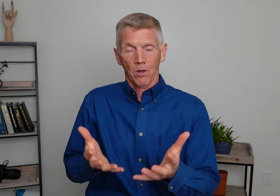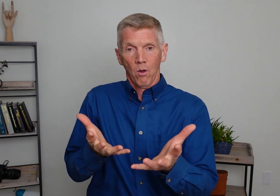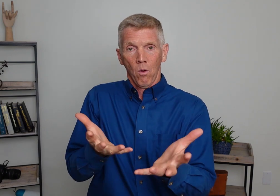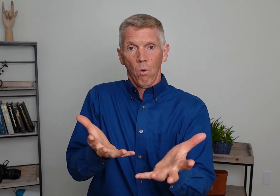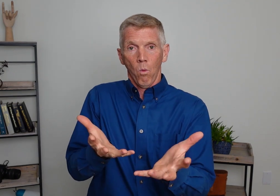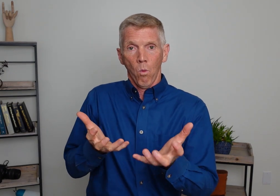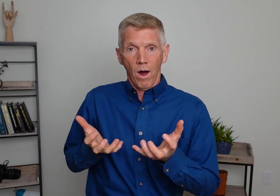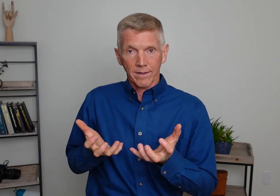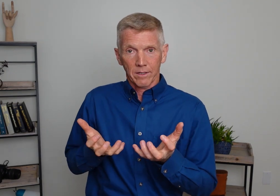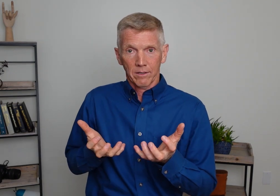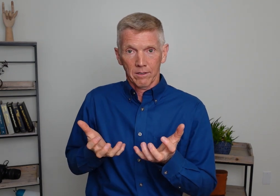Want.